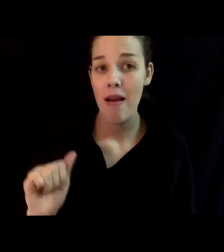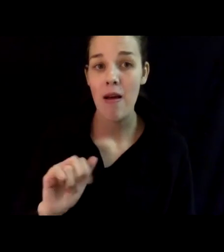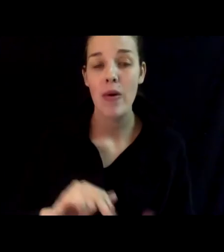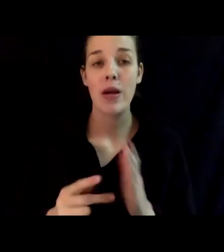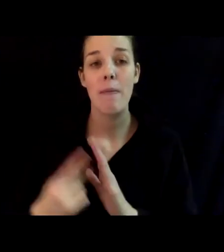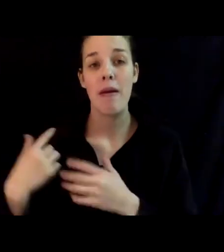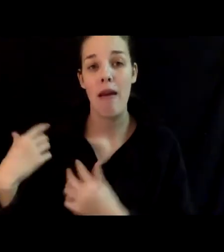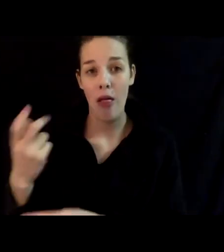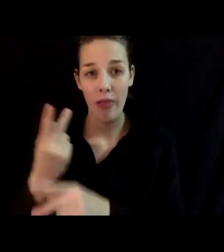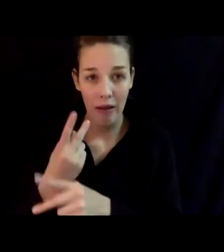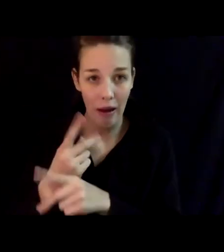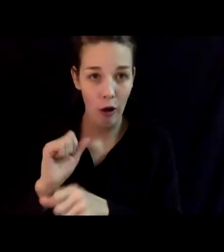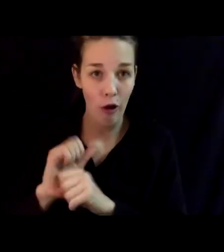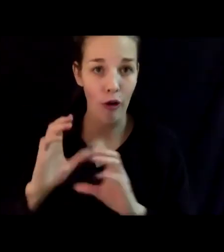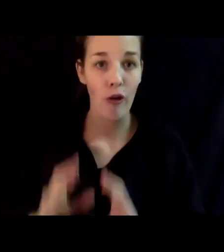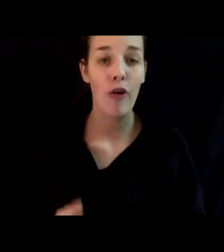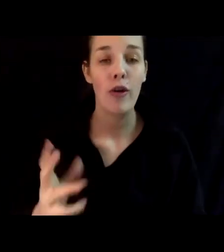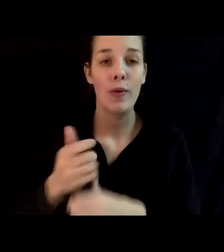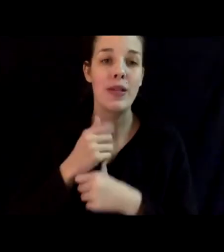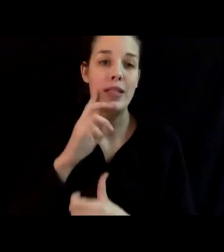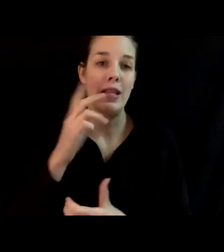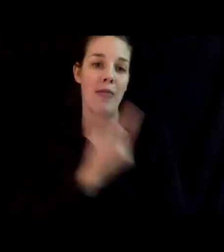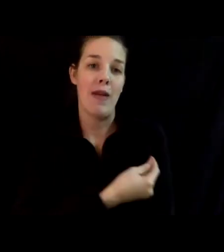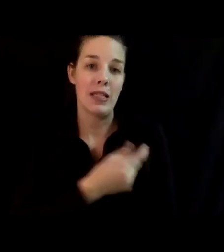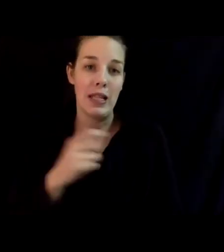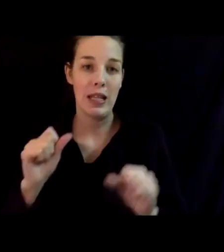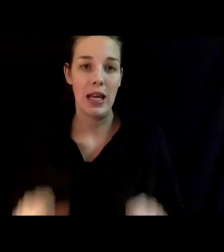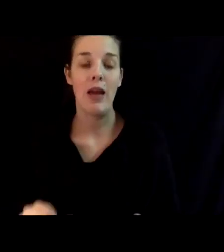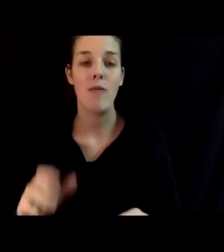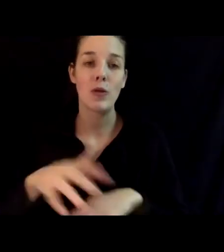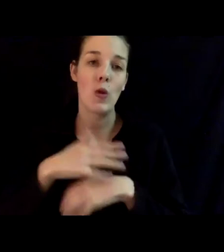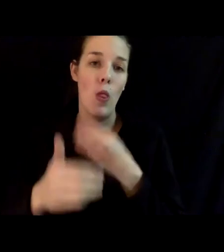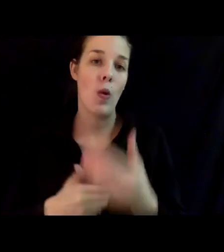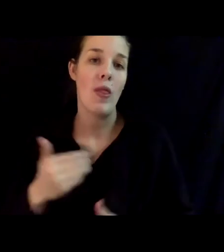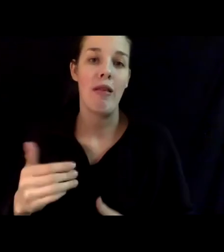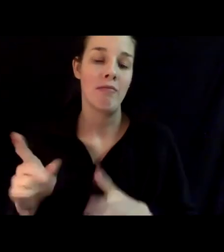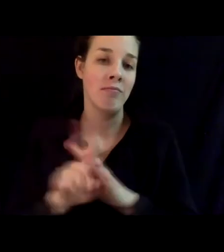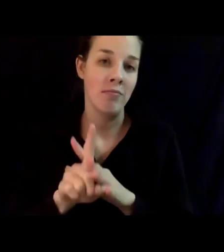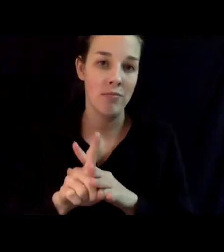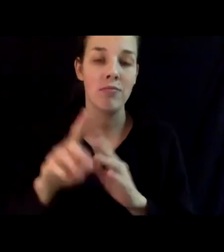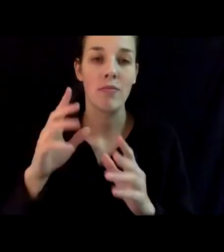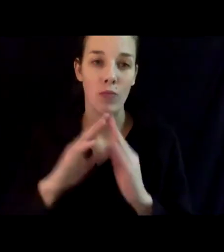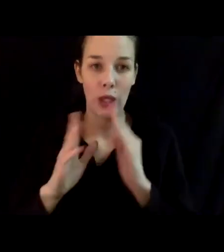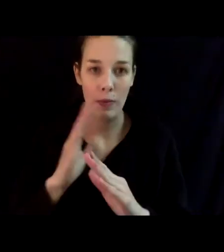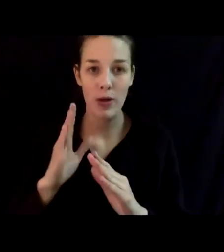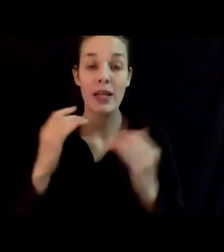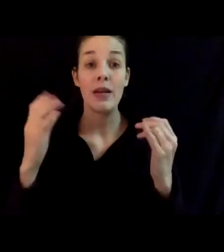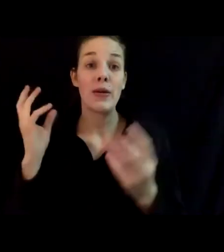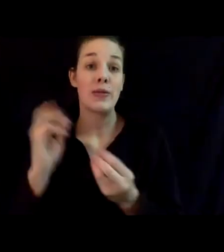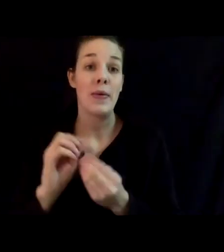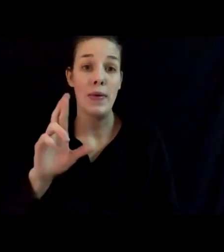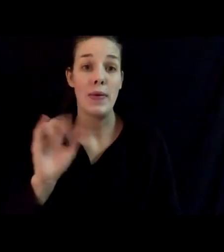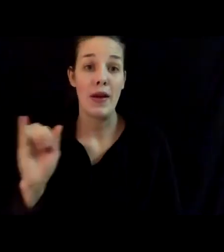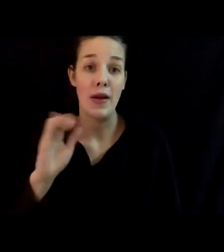workers can receive the vaccine, which is slowly coming into our community. In total, Rock Island